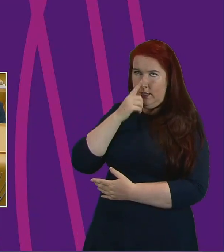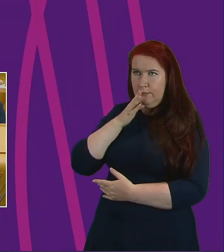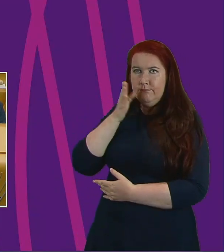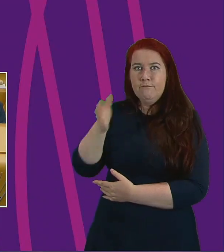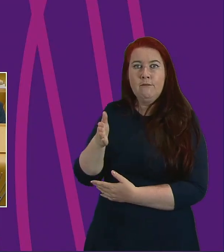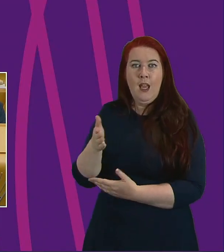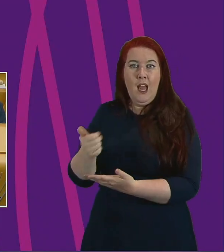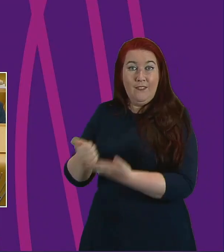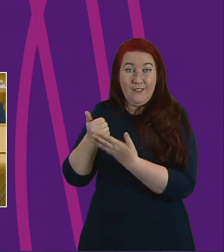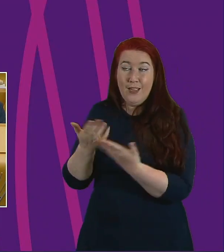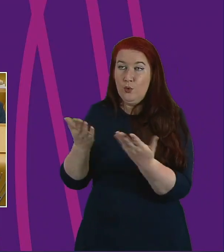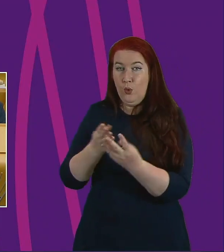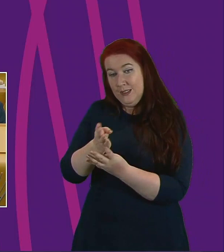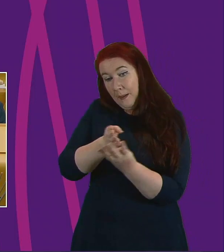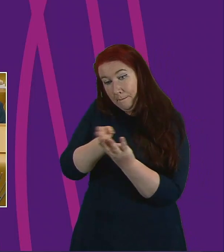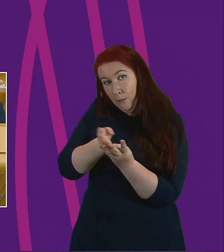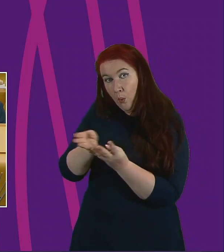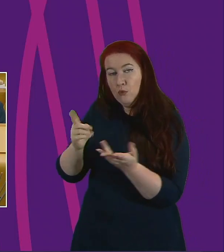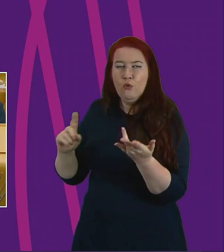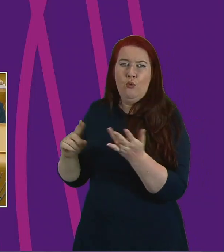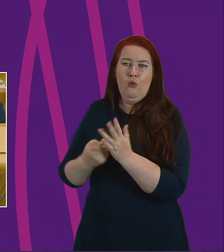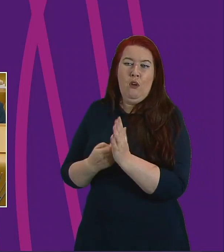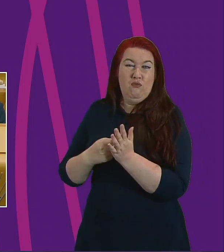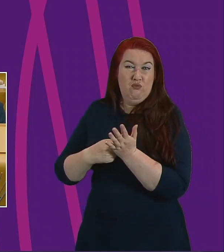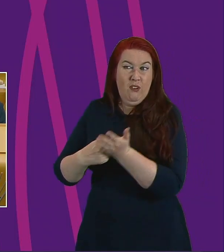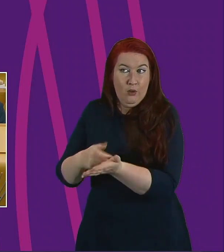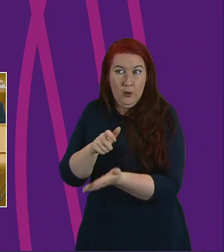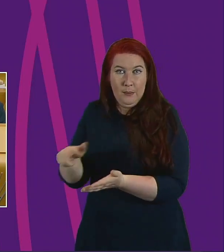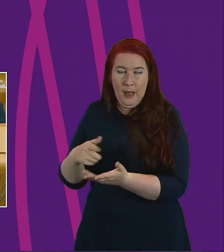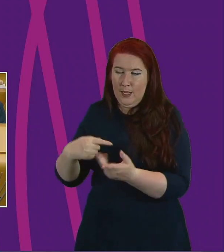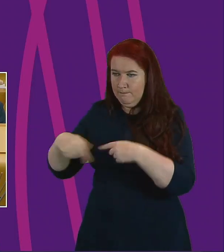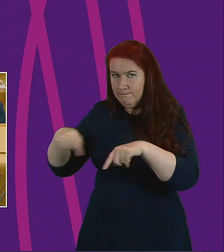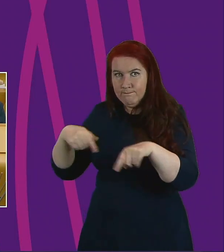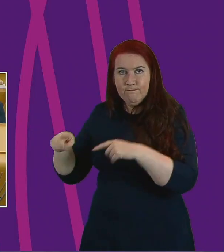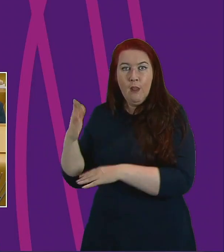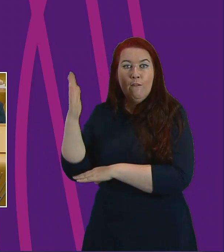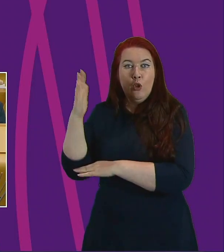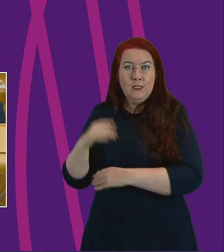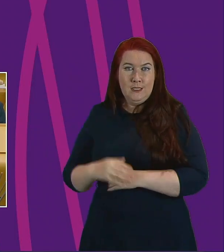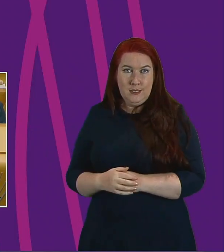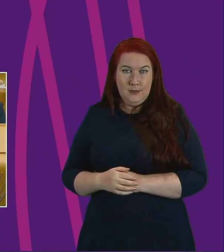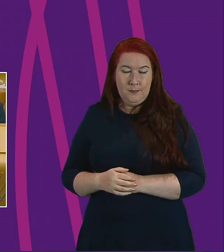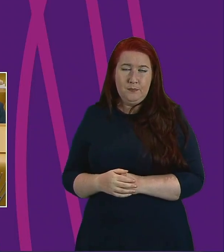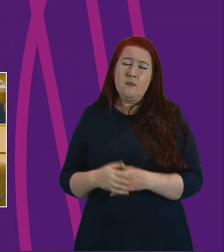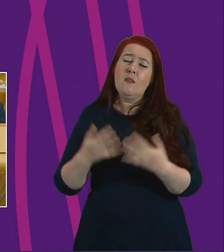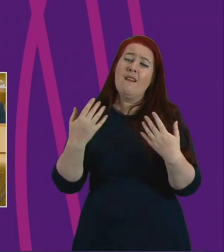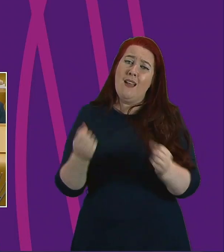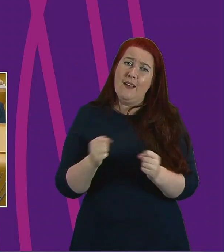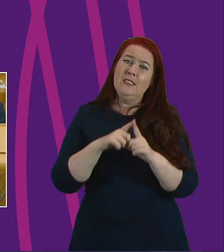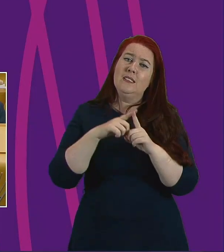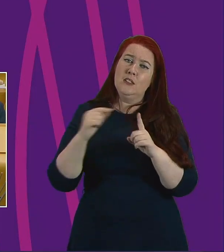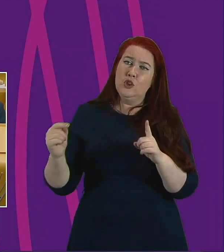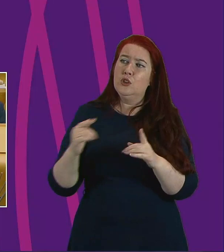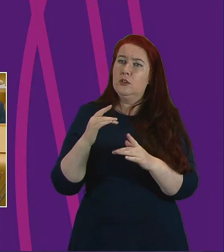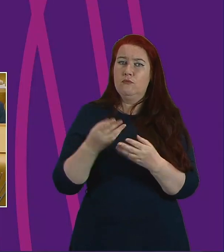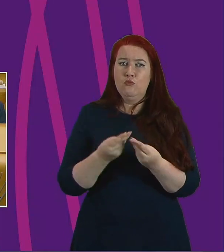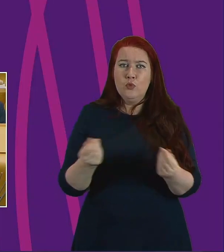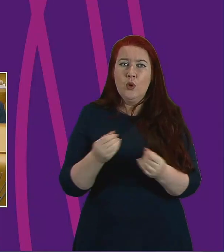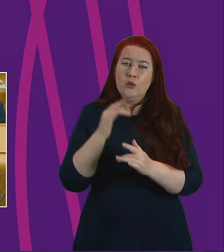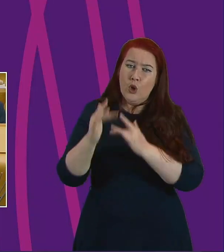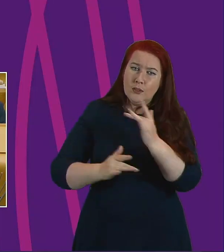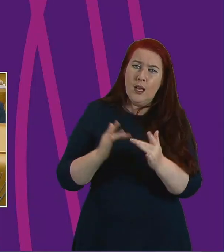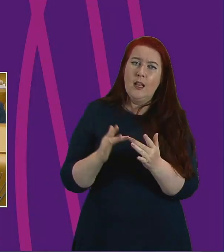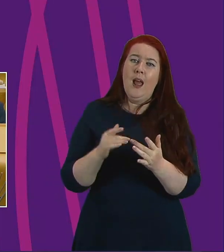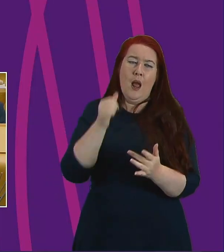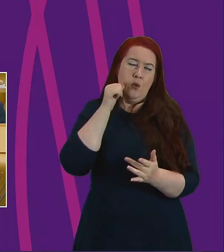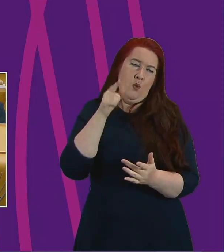signposting, referral and the tasking of local volunteers. While digital resources such as websites and social media pages are not as costly to